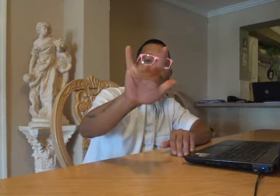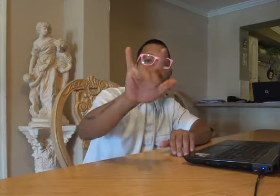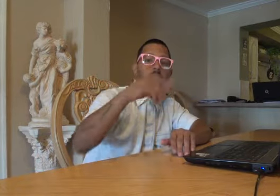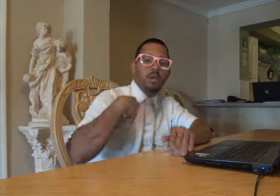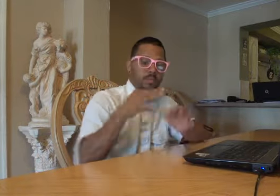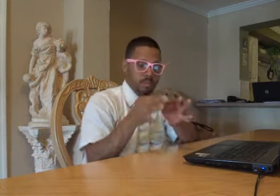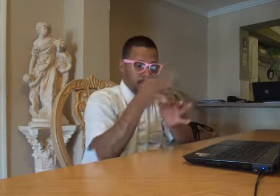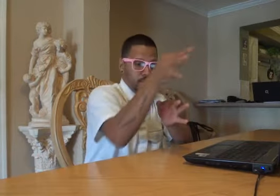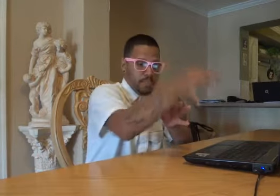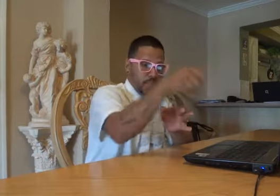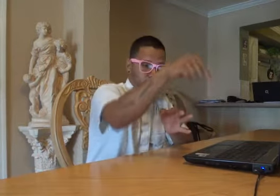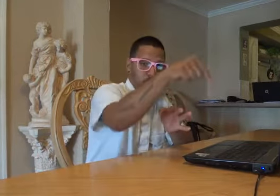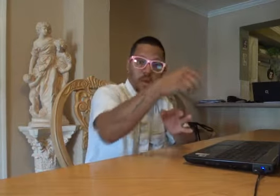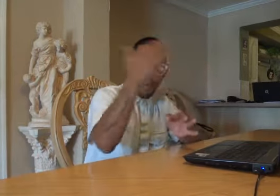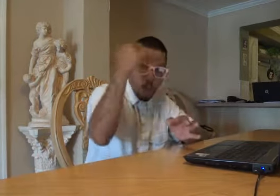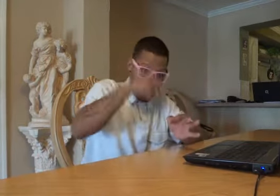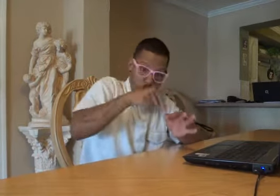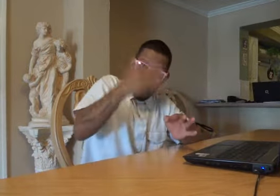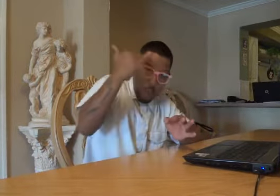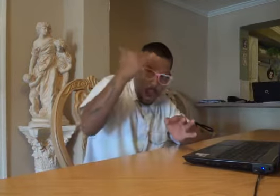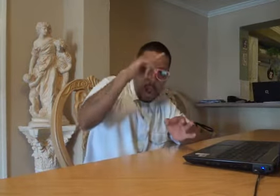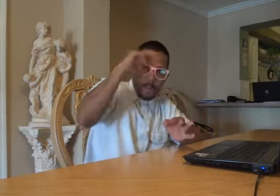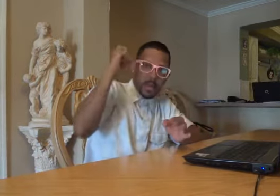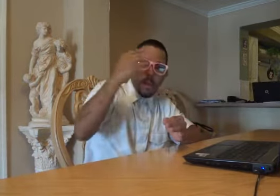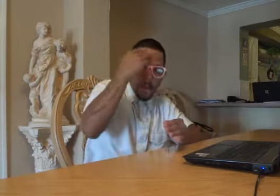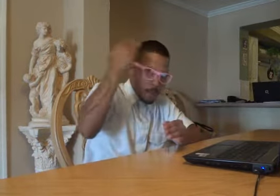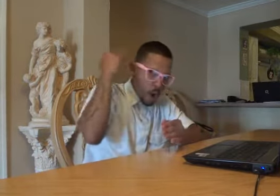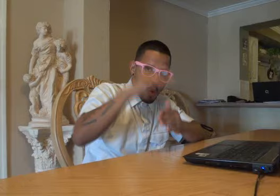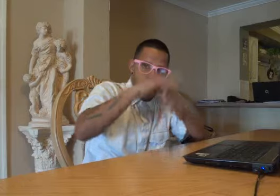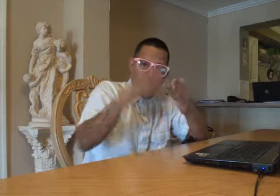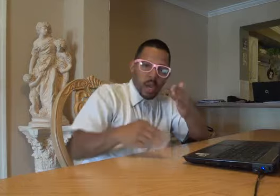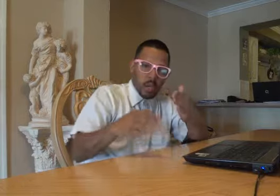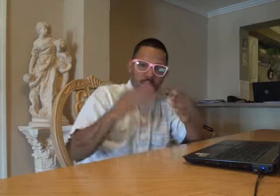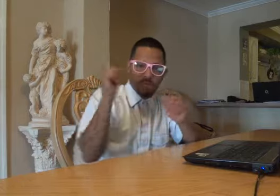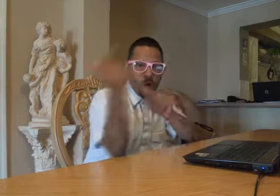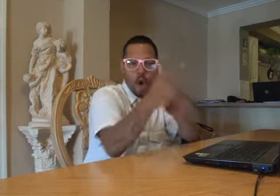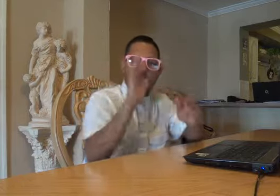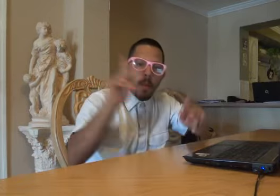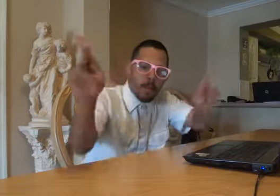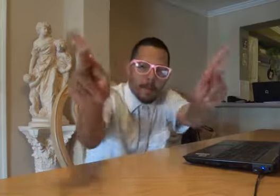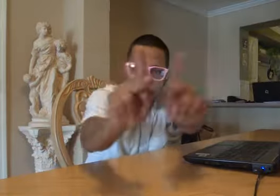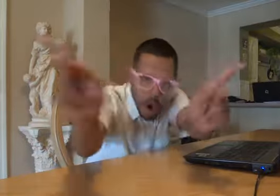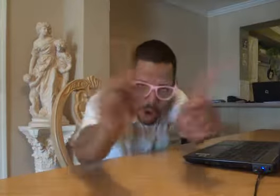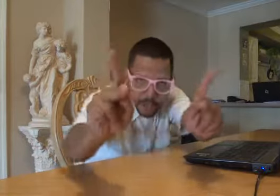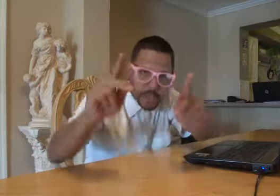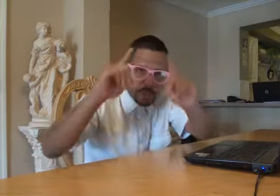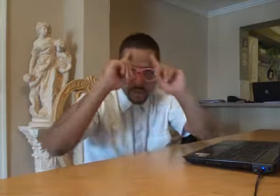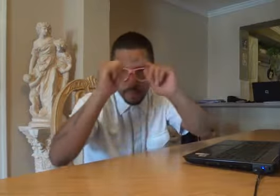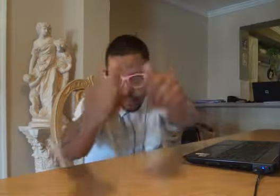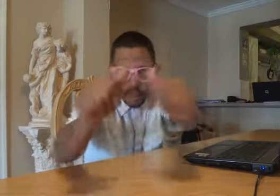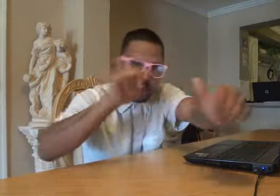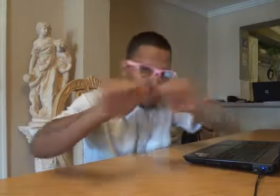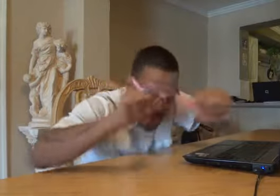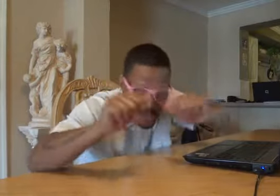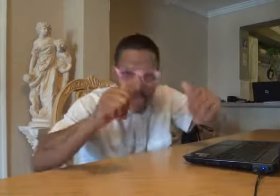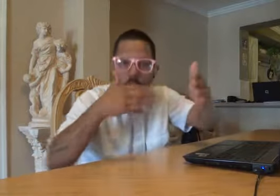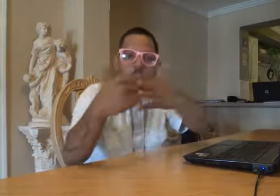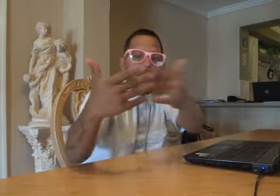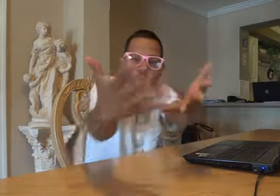He's a supporter now. He's my pride and joy. The love of my wife. Remember Mr. Demi? Yep. Little bit